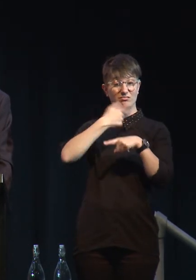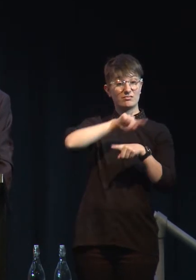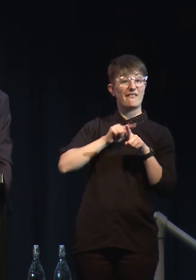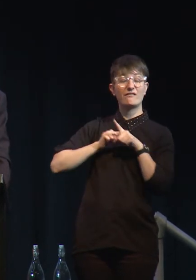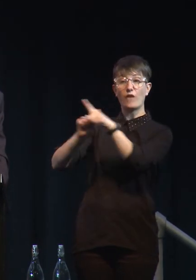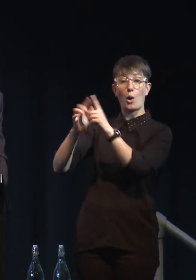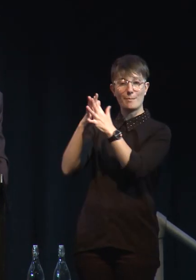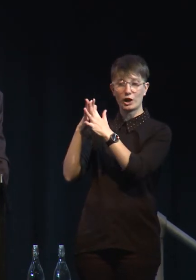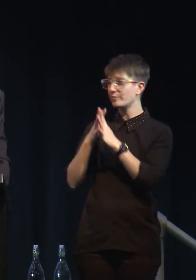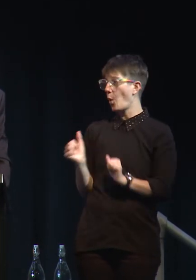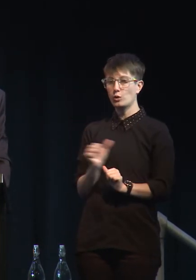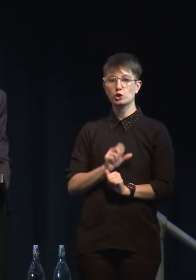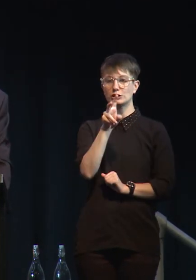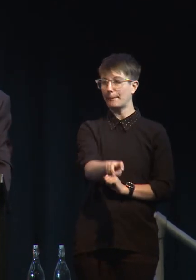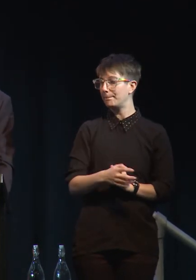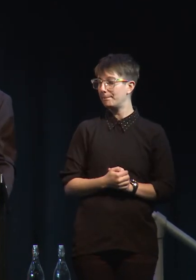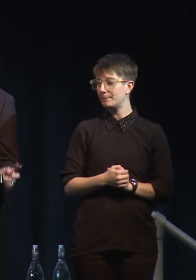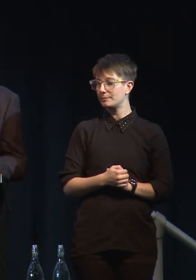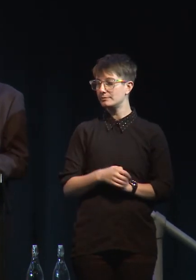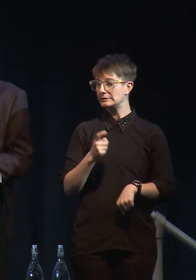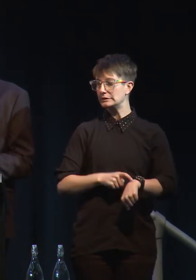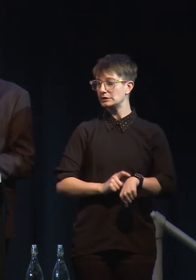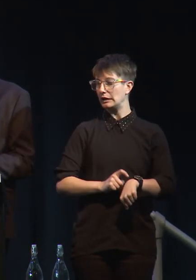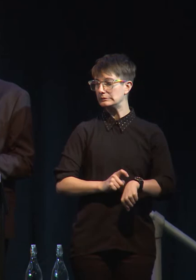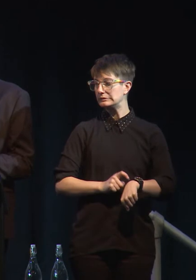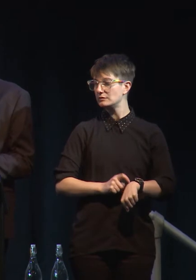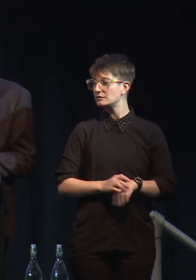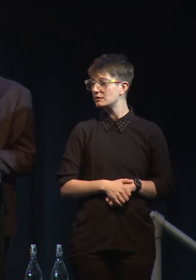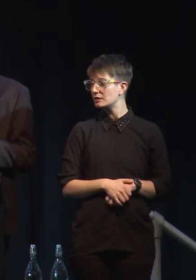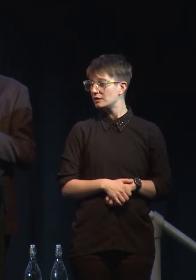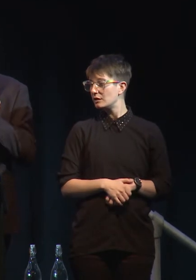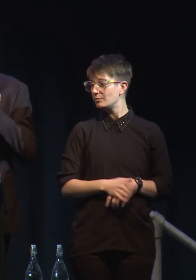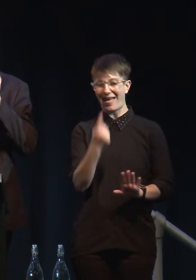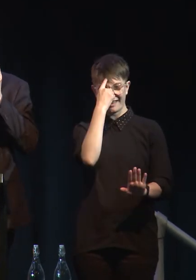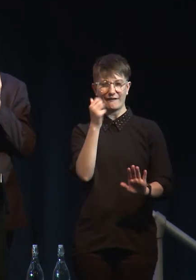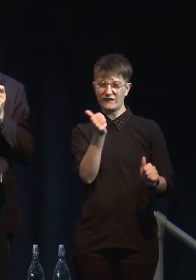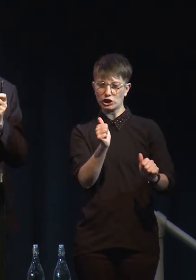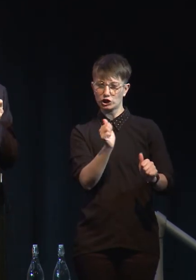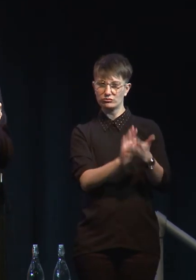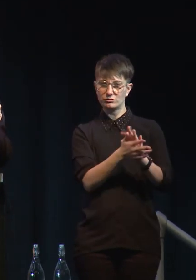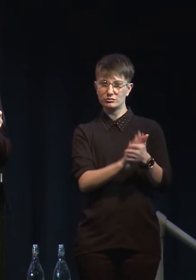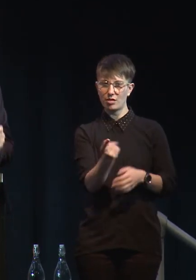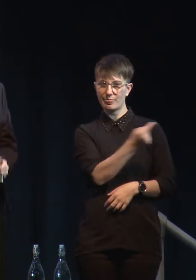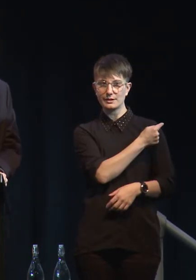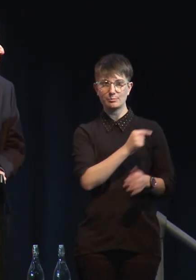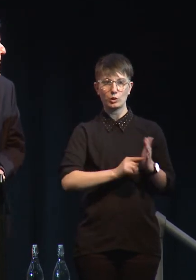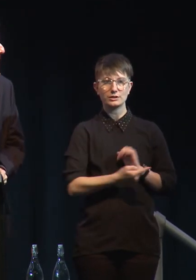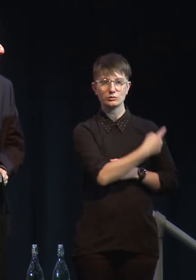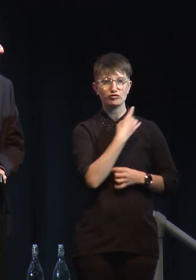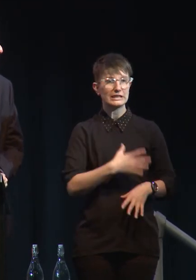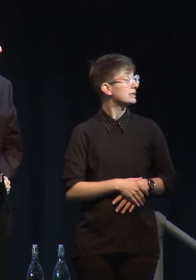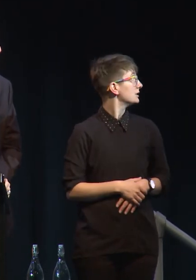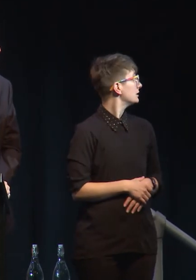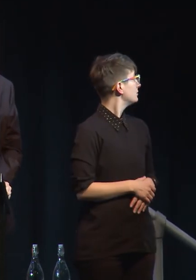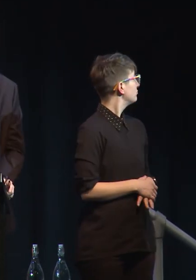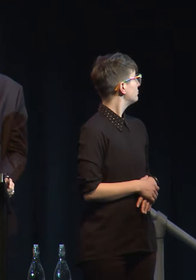We should skip. I think we've made this point about... Yeah. Okay, so that... Hold on. All right. So